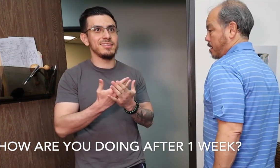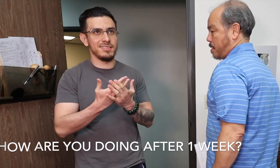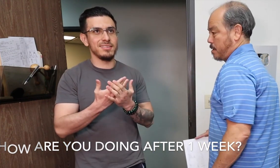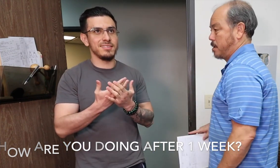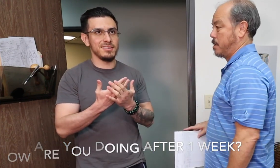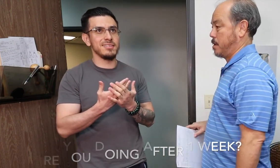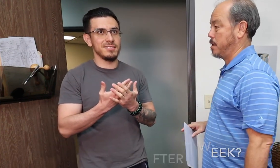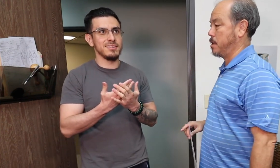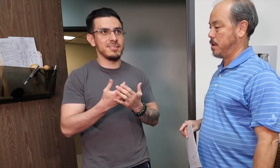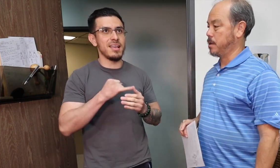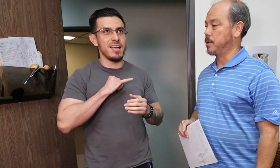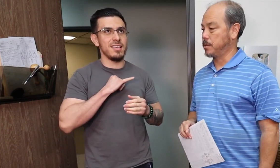He's doing good.